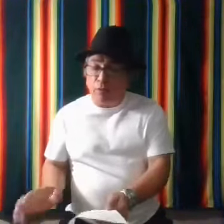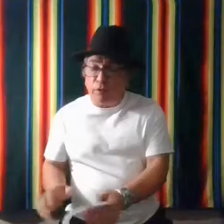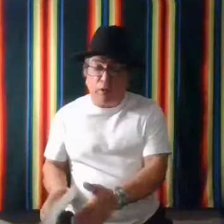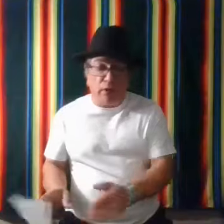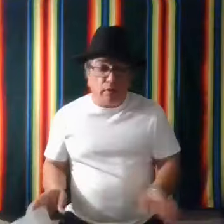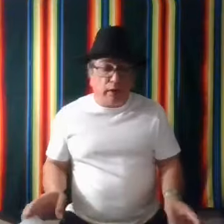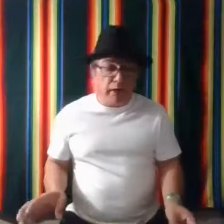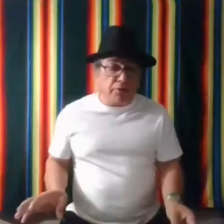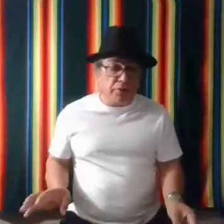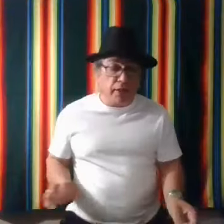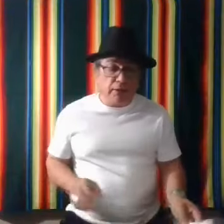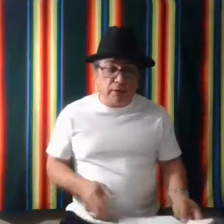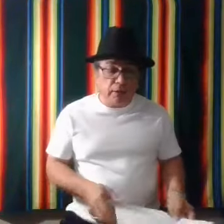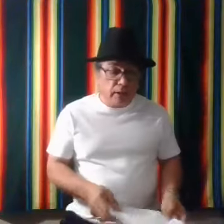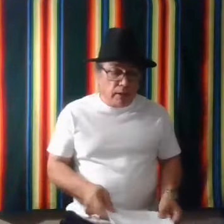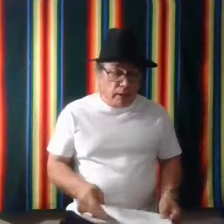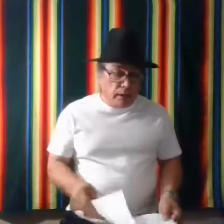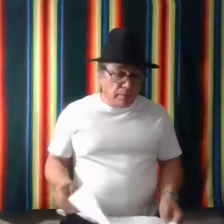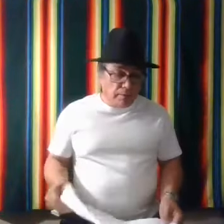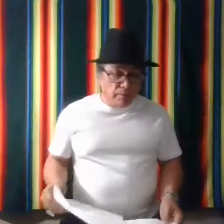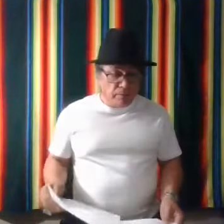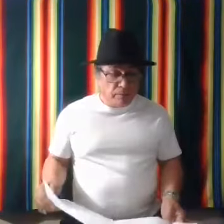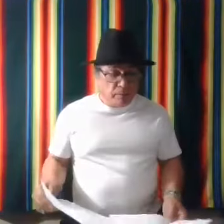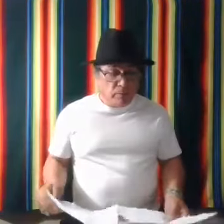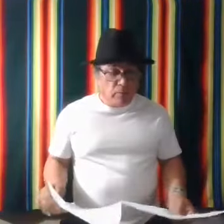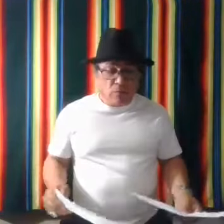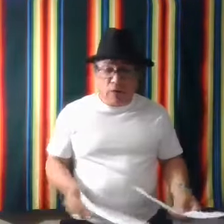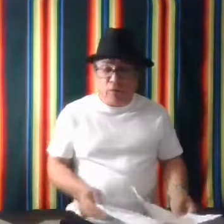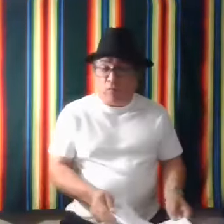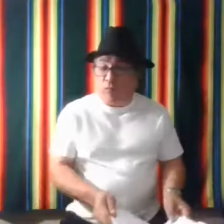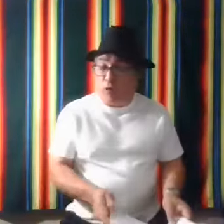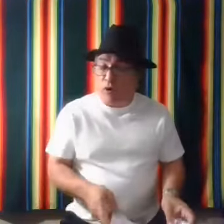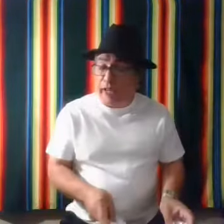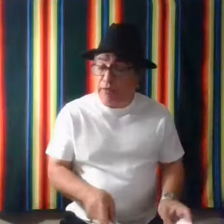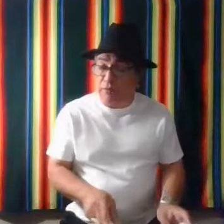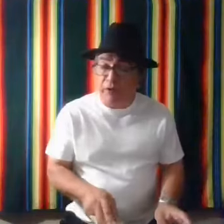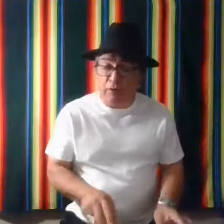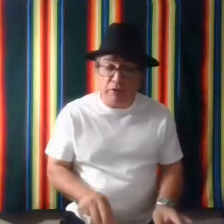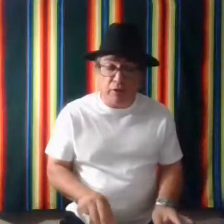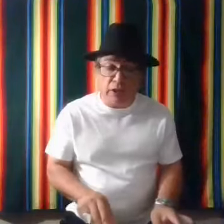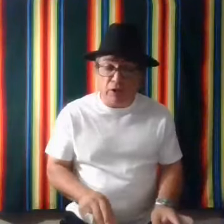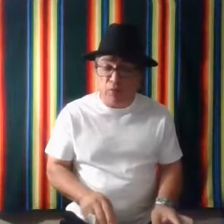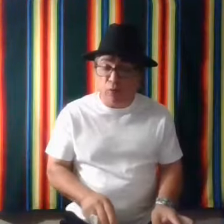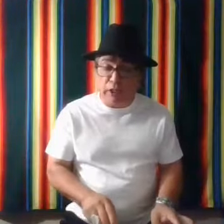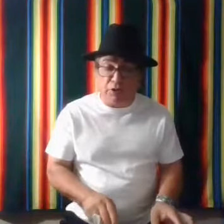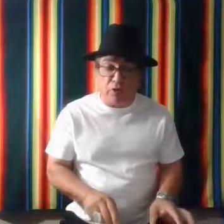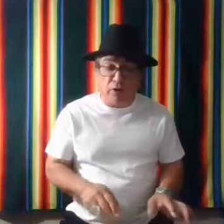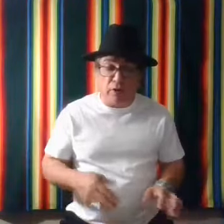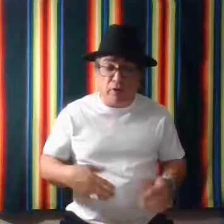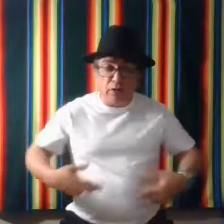with a little exercise, um, for our hands and fingers that we can do before we get started, know, just